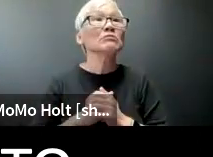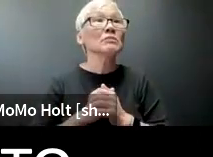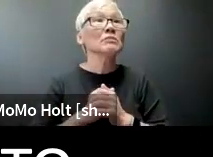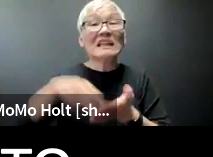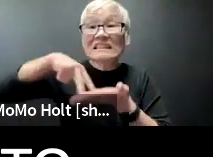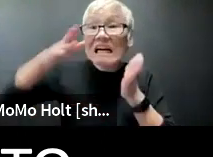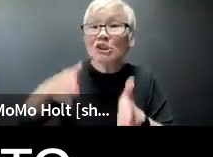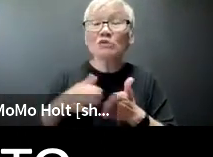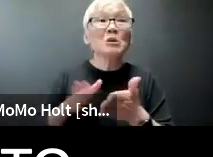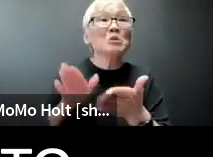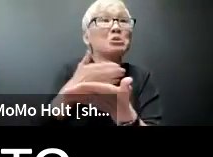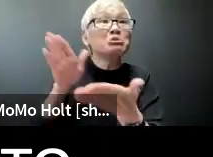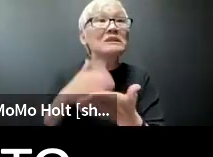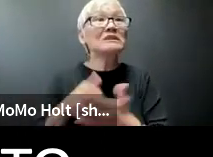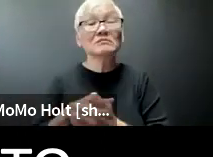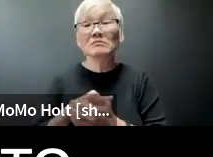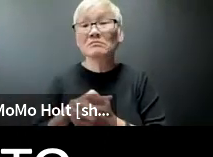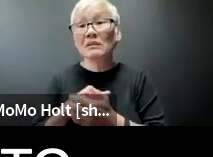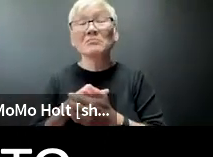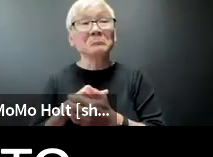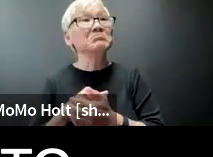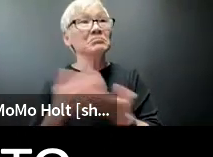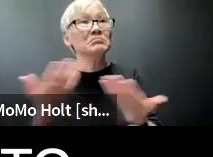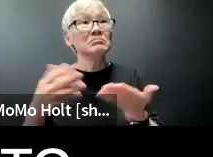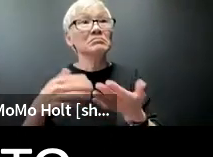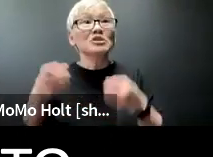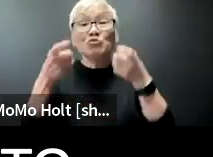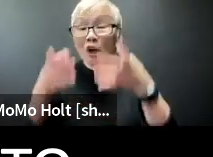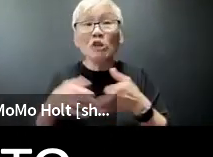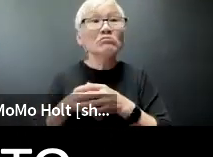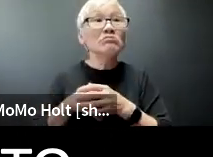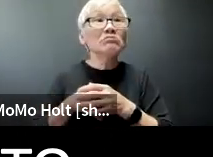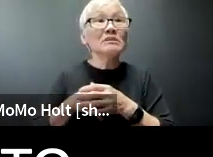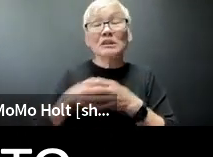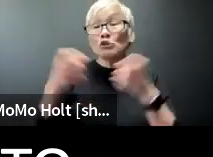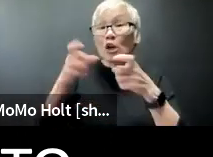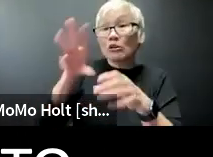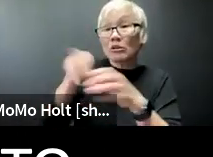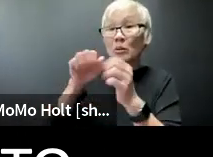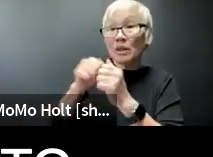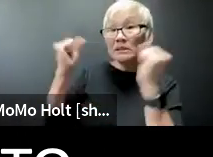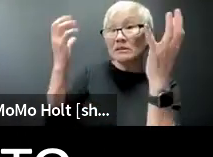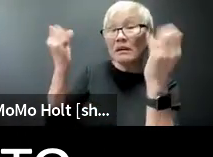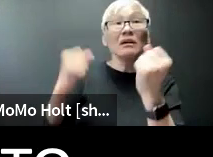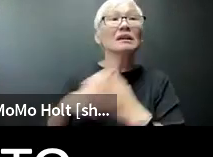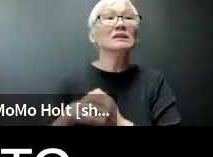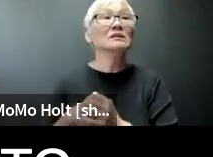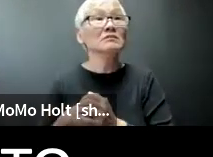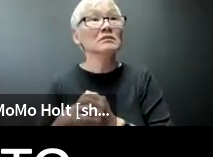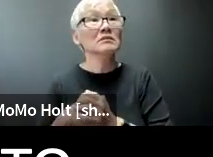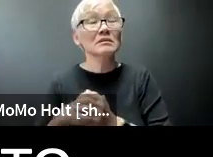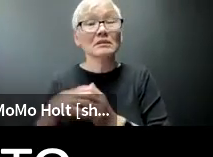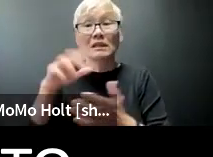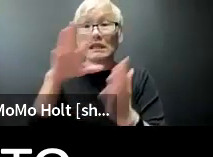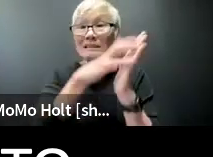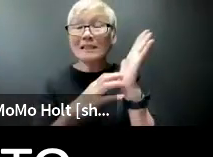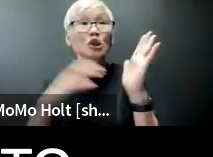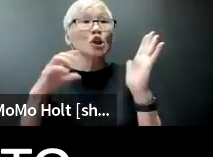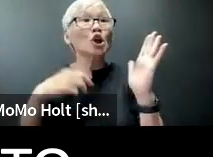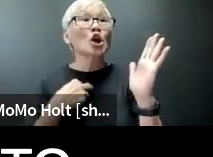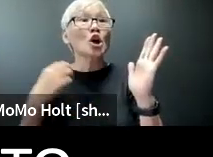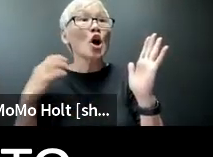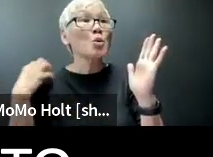the performers the performers the the musicians directors the directors including sign